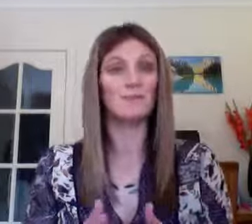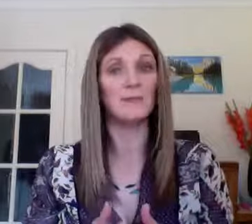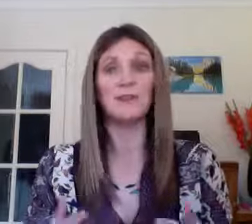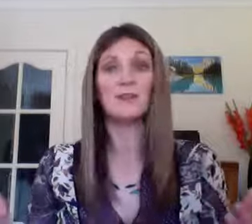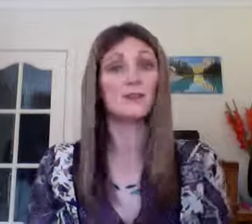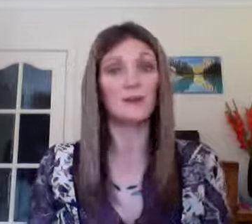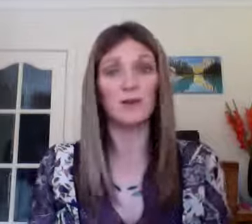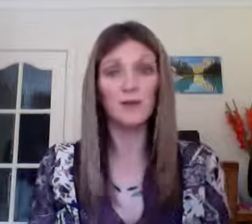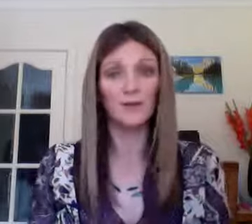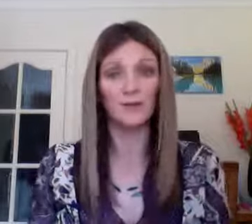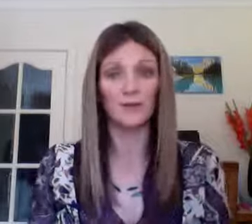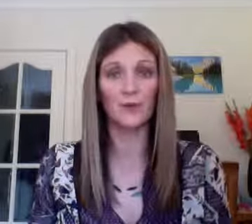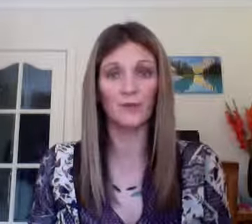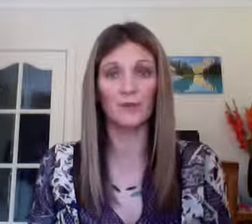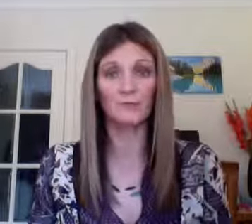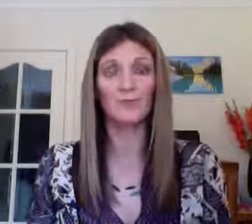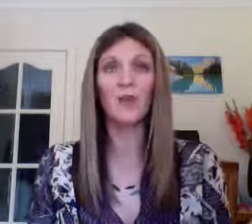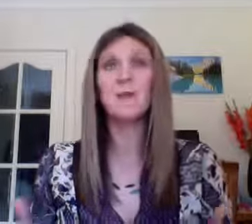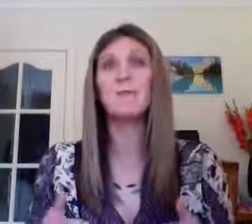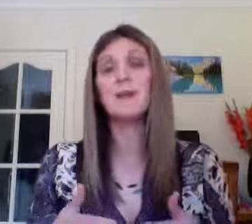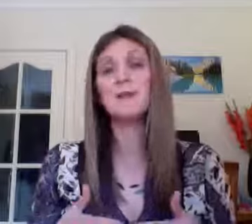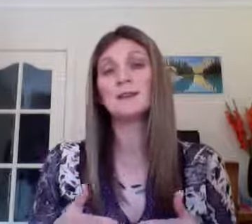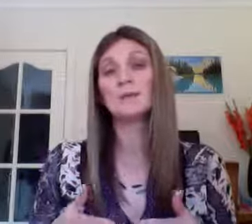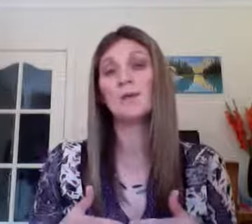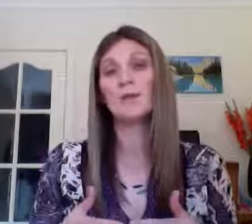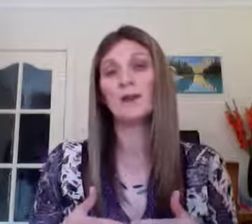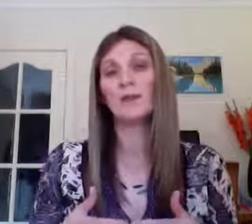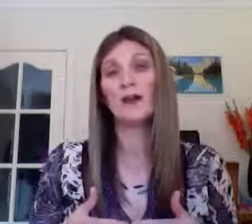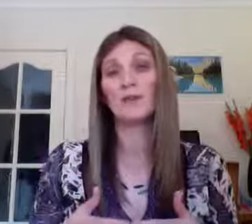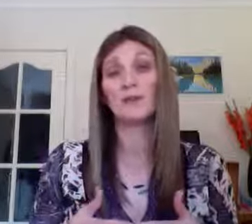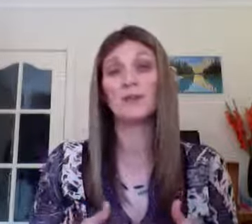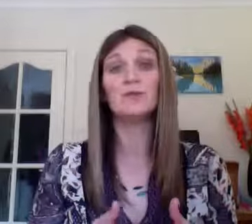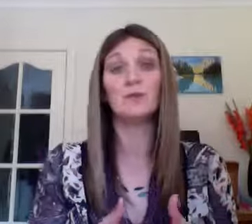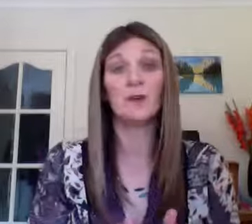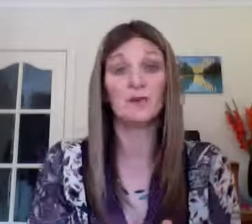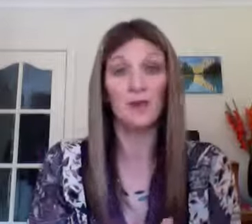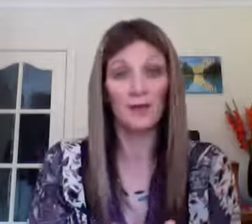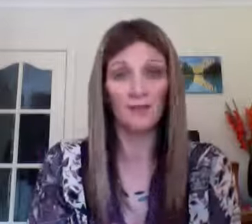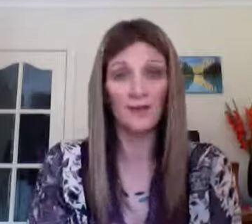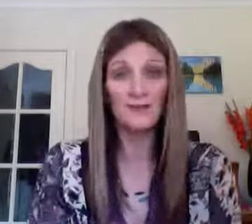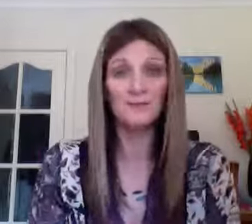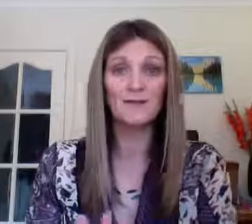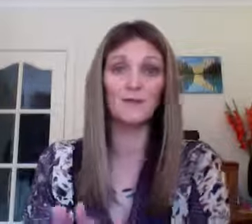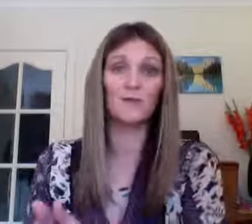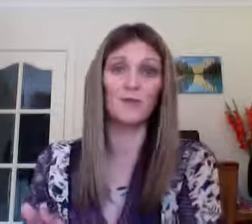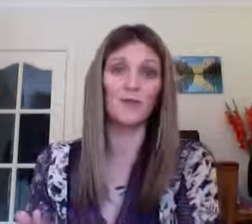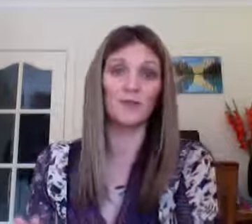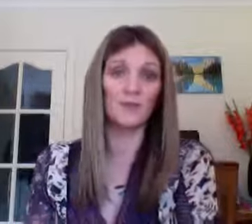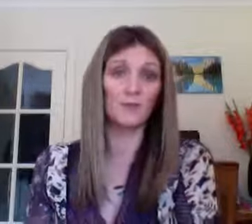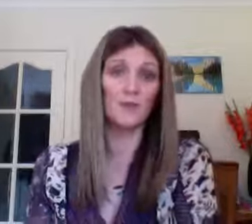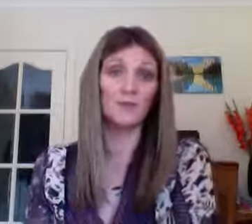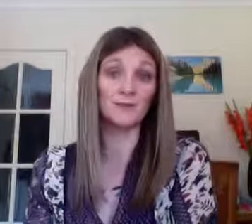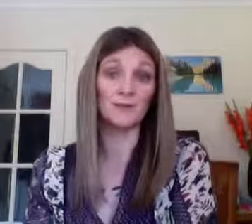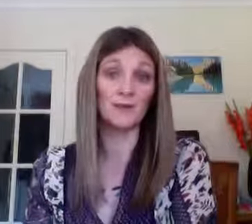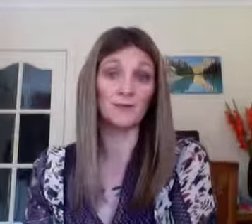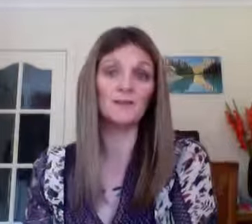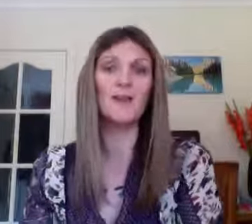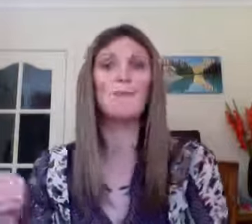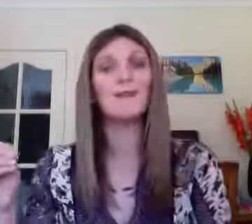maybe you don't earn enough at the moment, maybe it's more about the fact that you do earn enough money to meet all of your monthly commitments and bills but